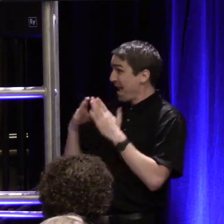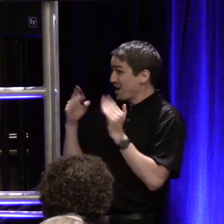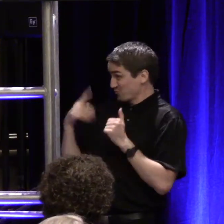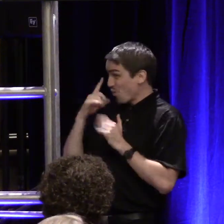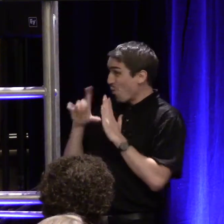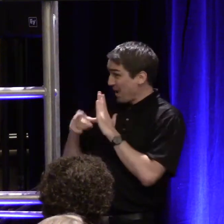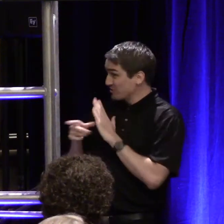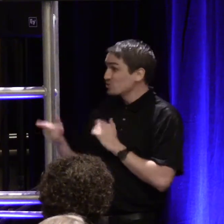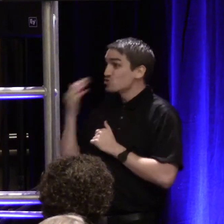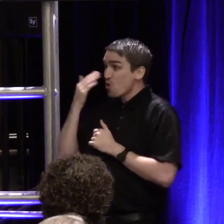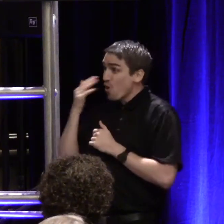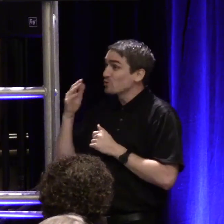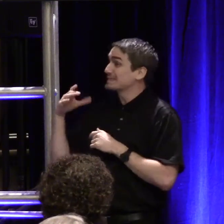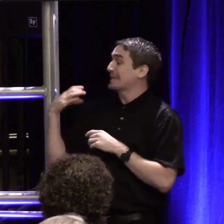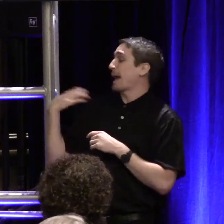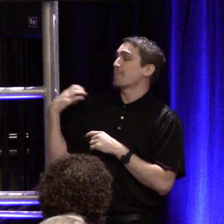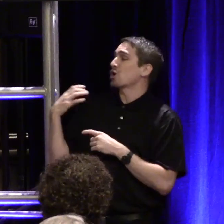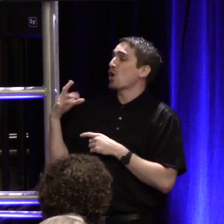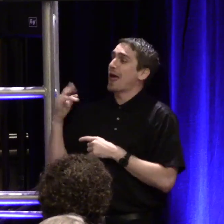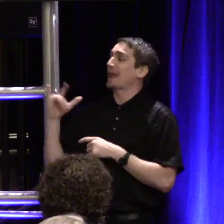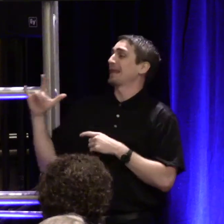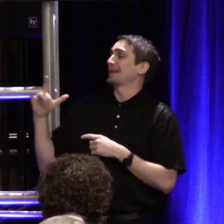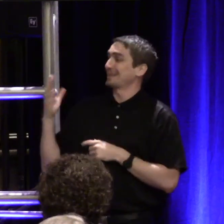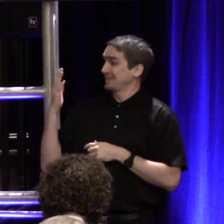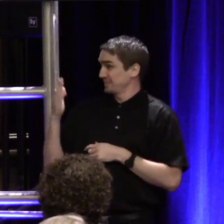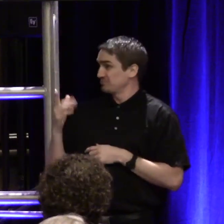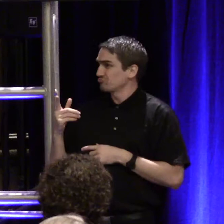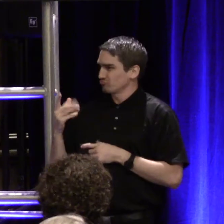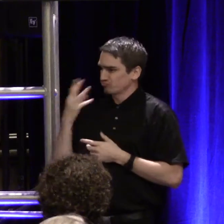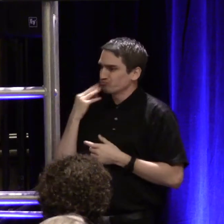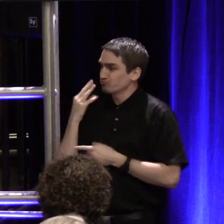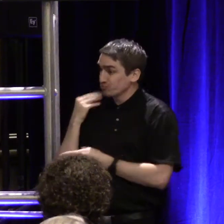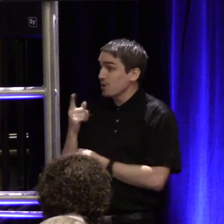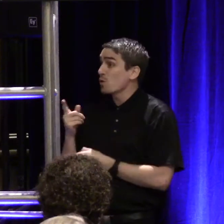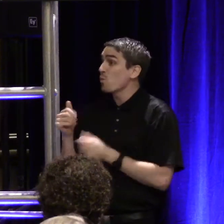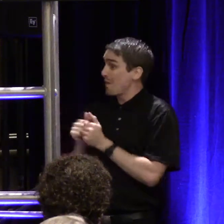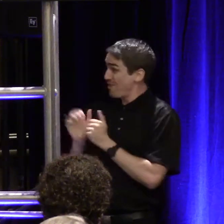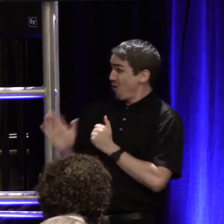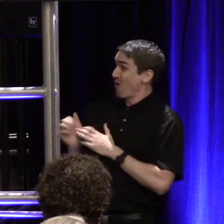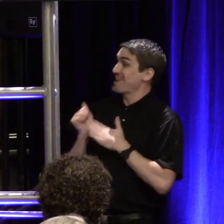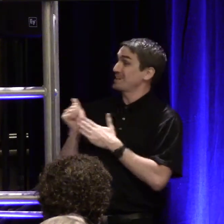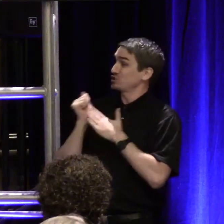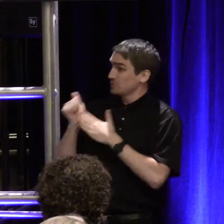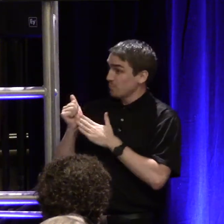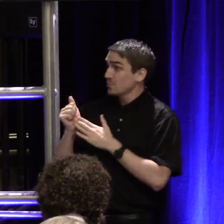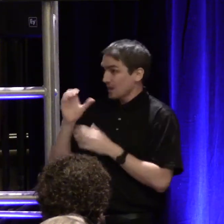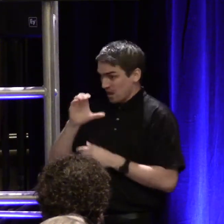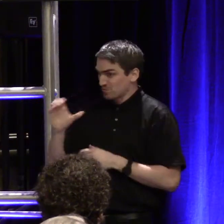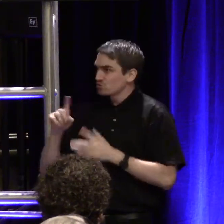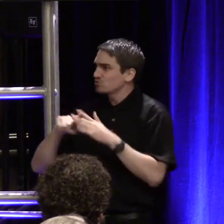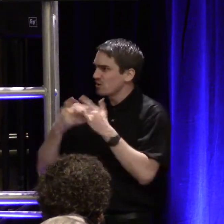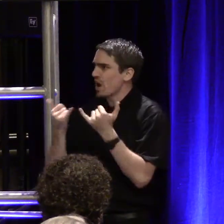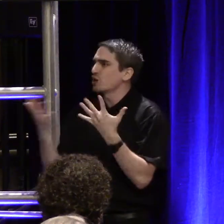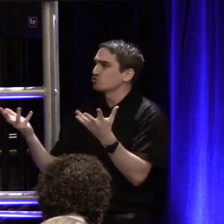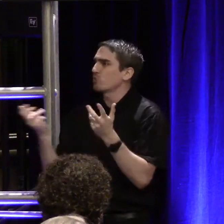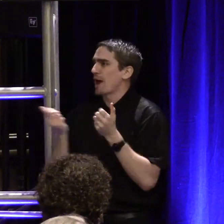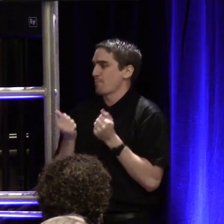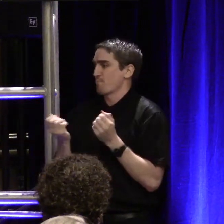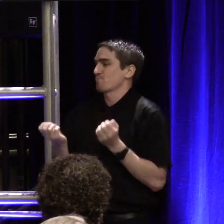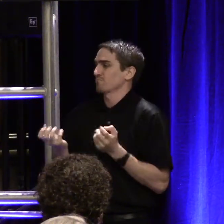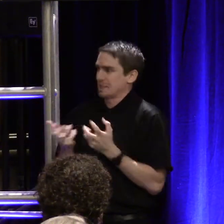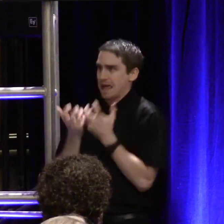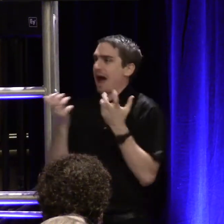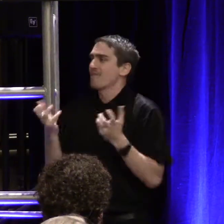knows her way around Capitol Hill pretty well. And under her leadership, the Conklin Center is beginning to attract a lot of attention